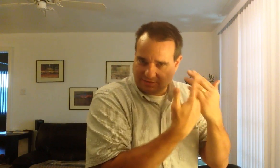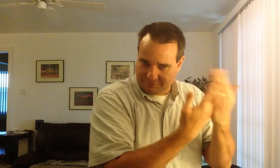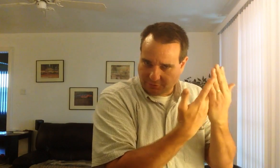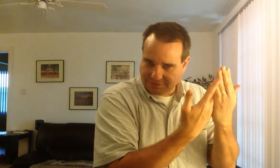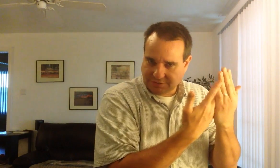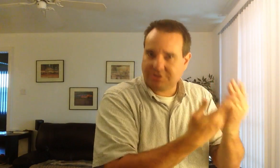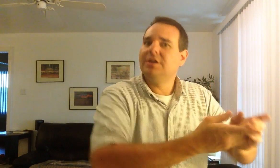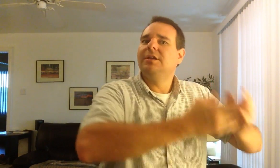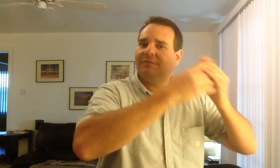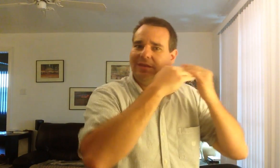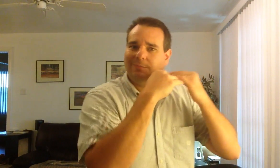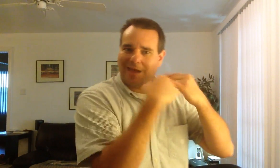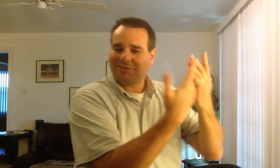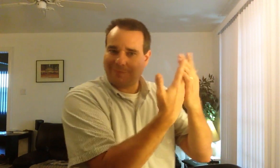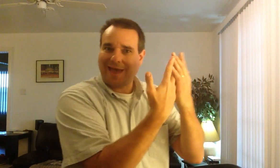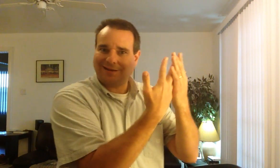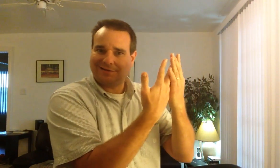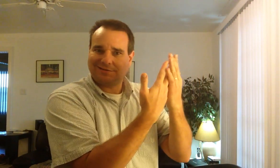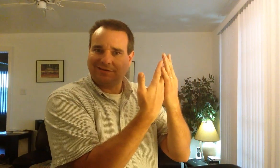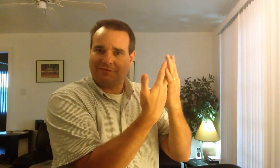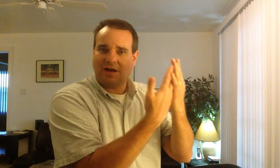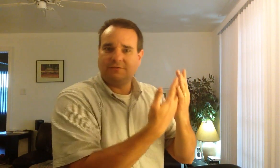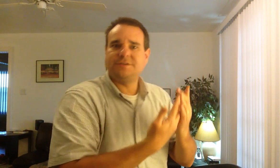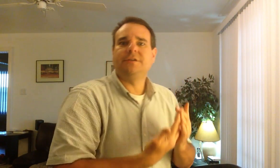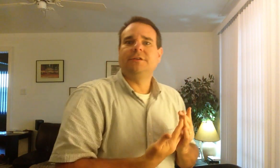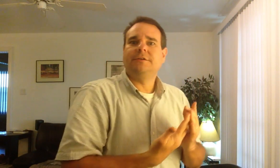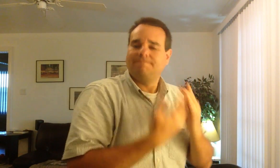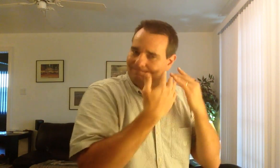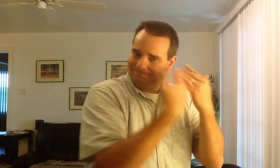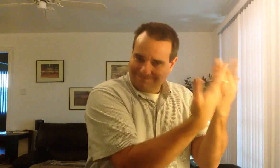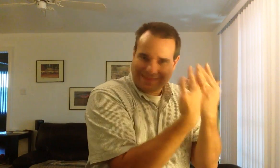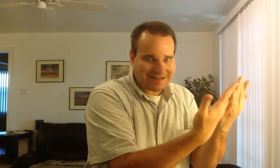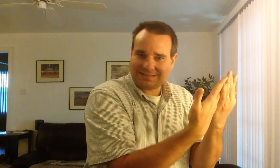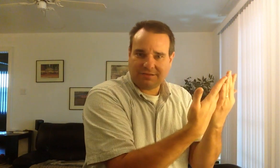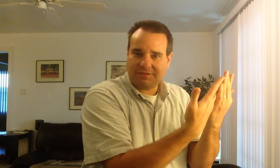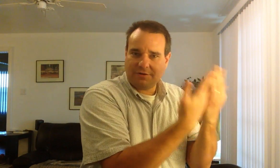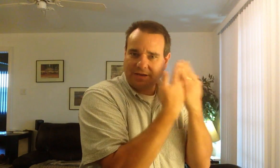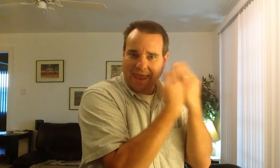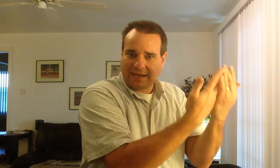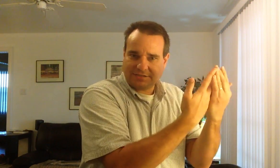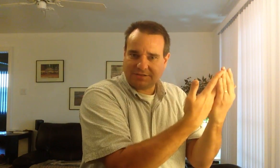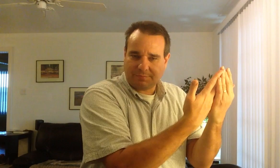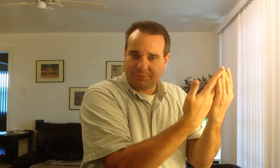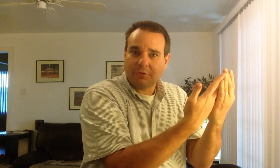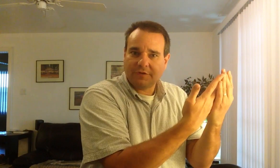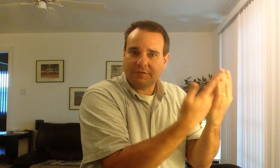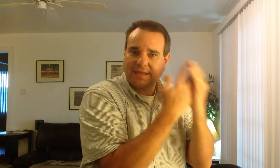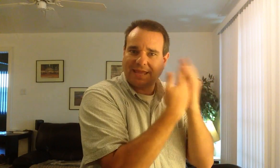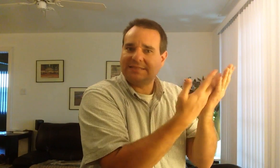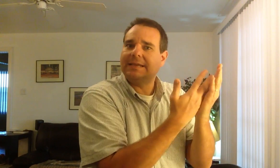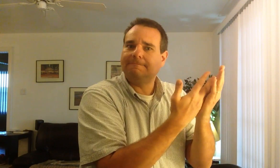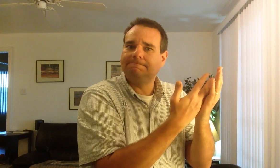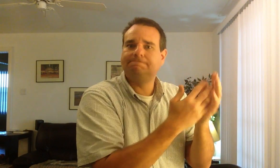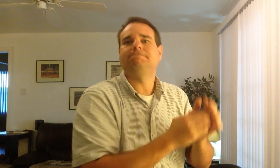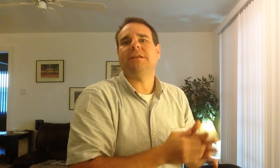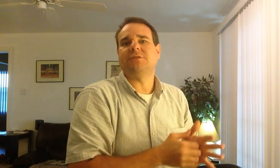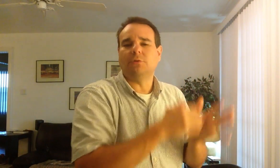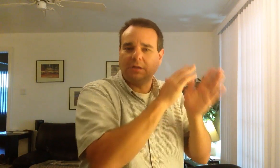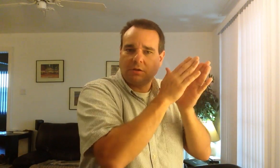the voltage, the mathematics involved. That's the theory, and it's proven, and that's it. There's no little